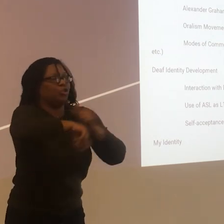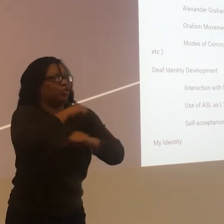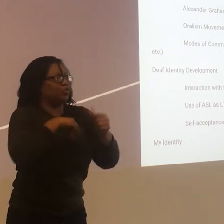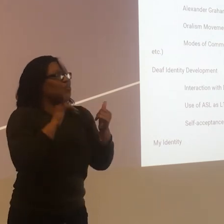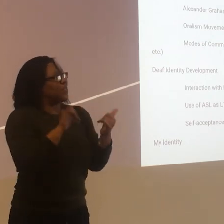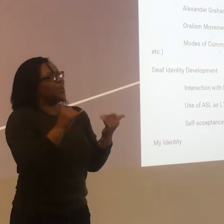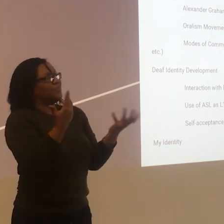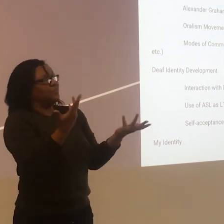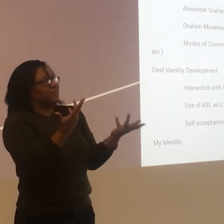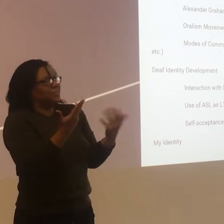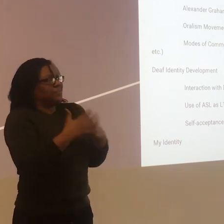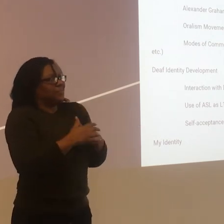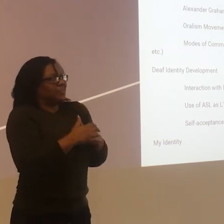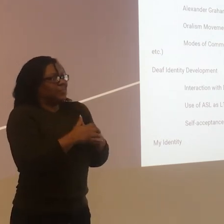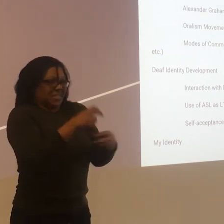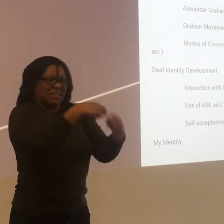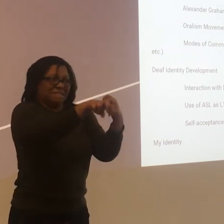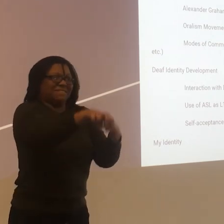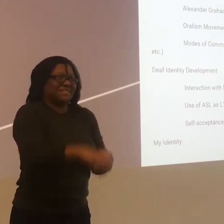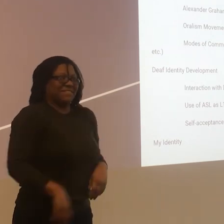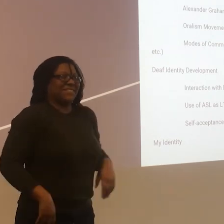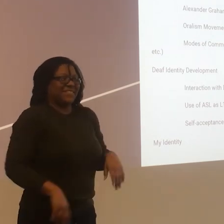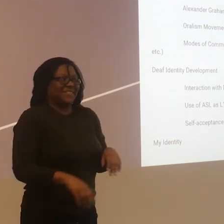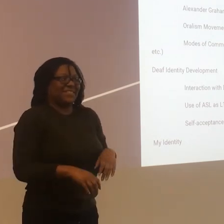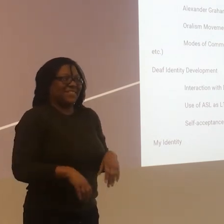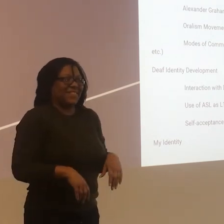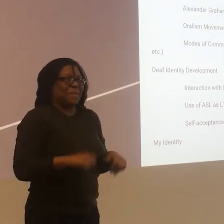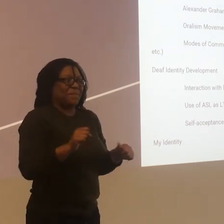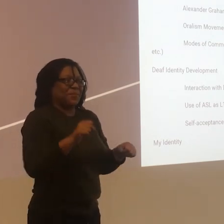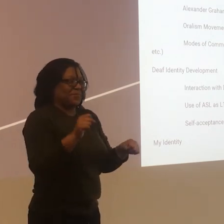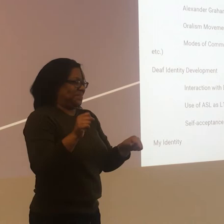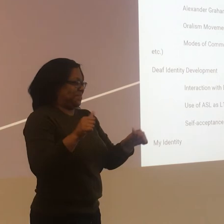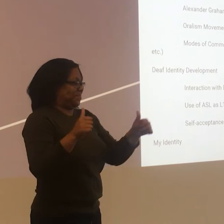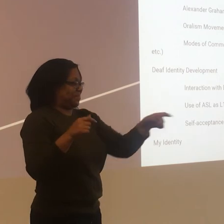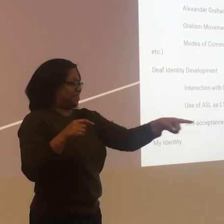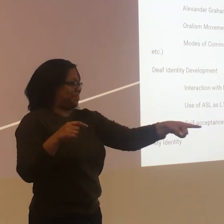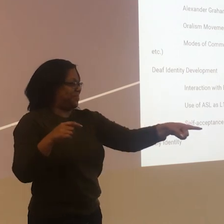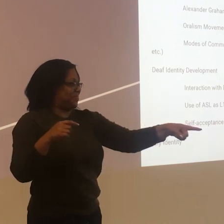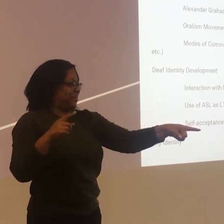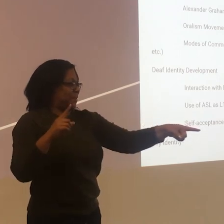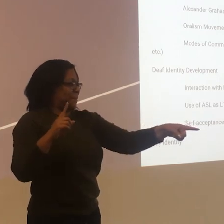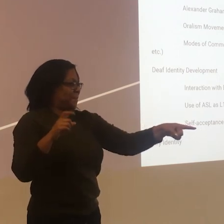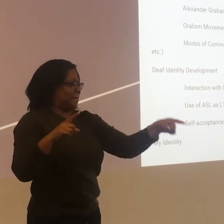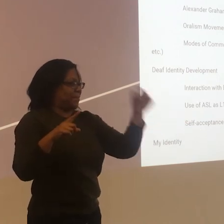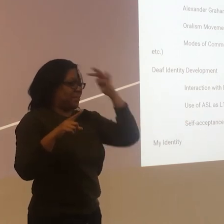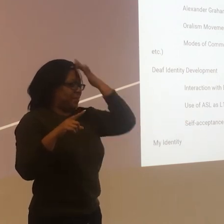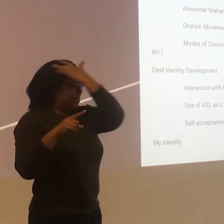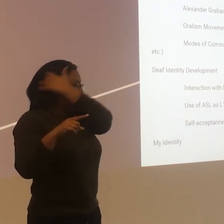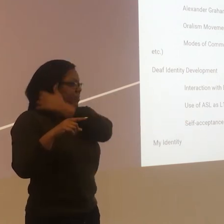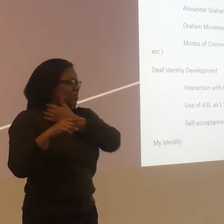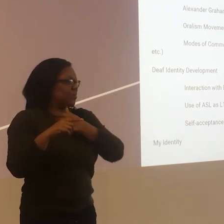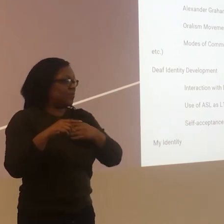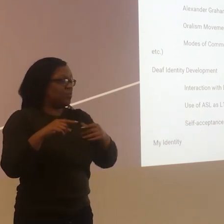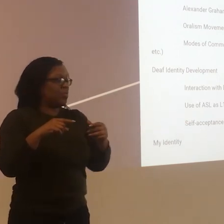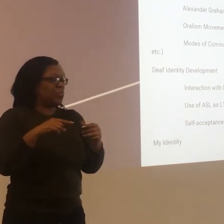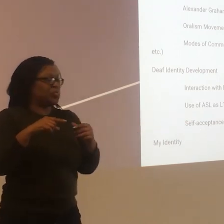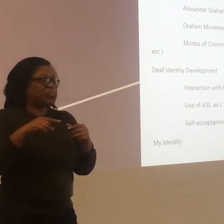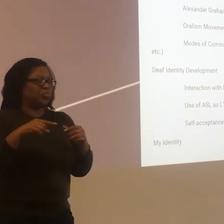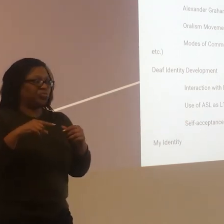So interpreters are a great way to provide accessibility in this. They fight for us. We fight for them. Great question. So I'm black.